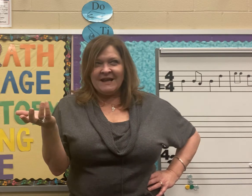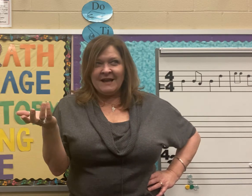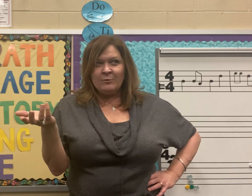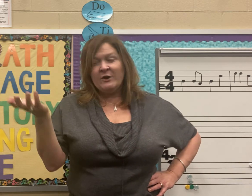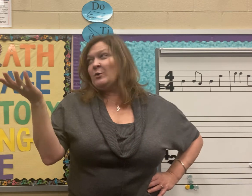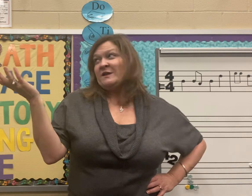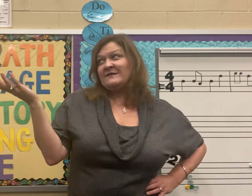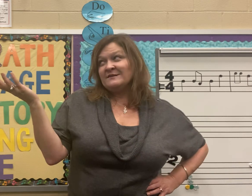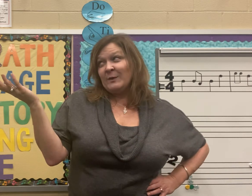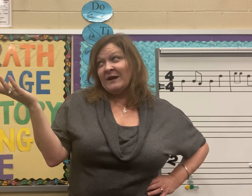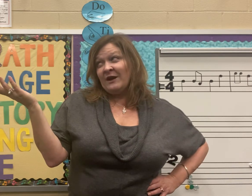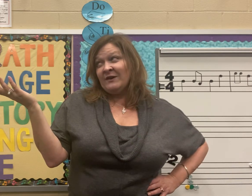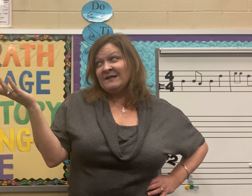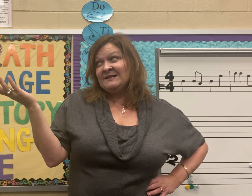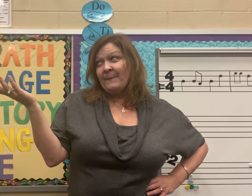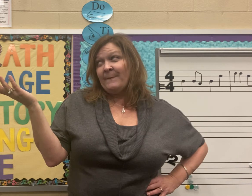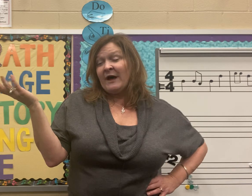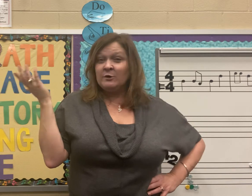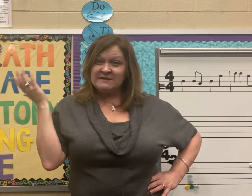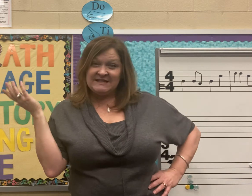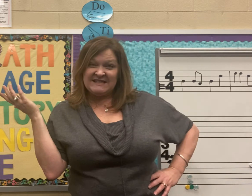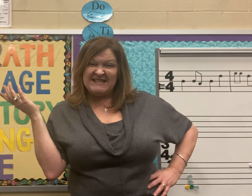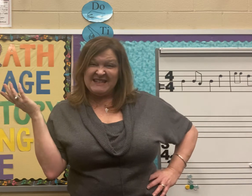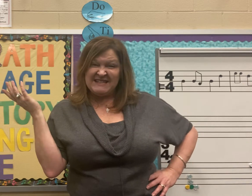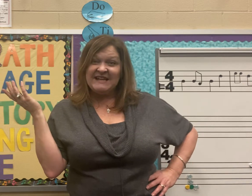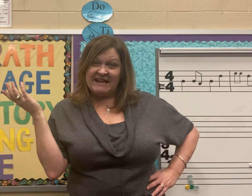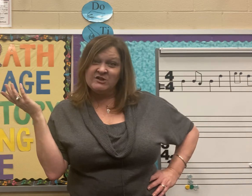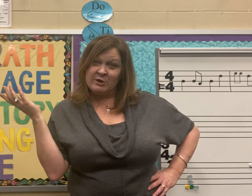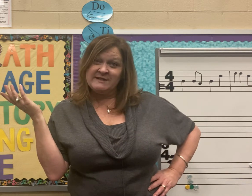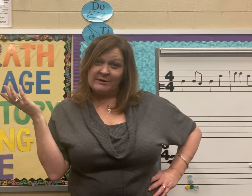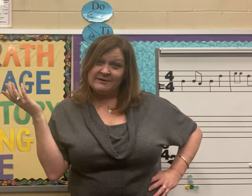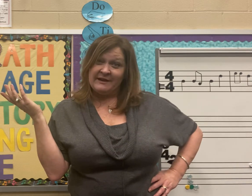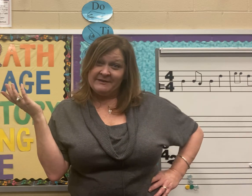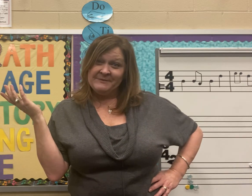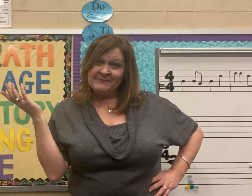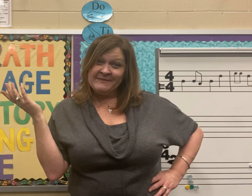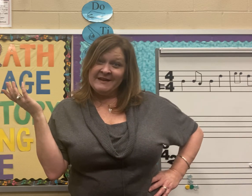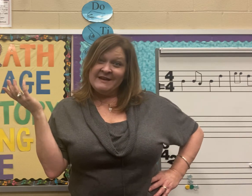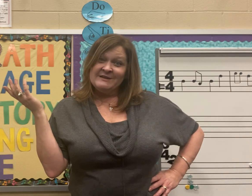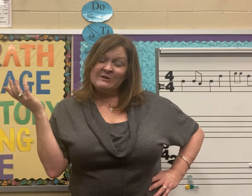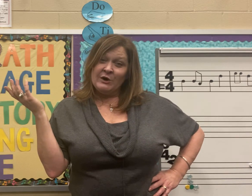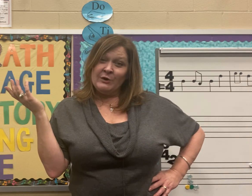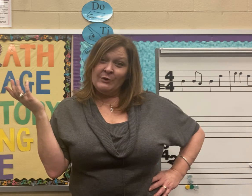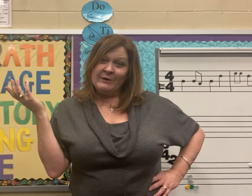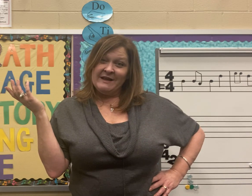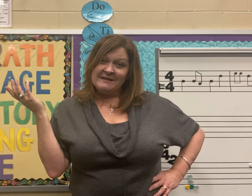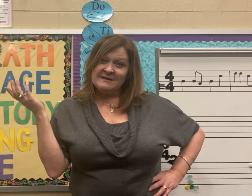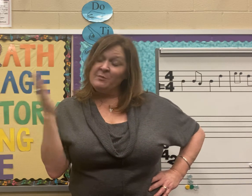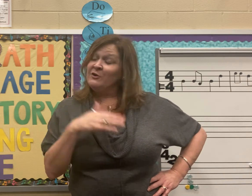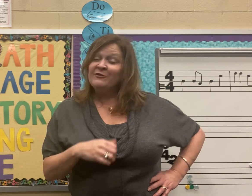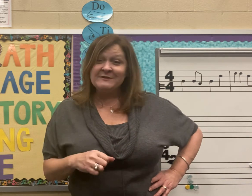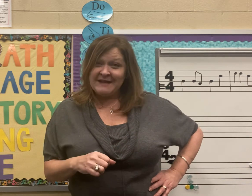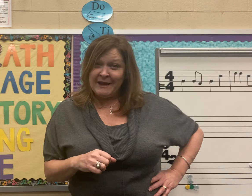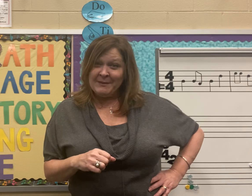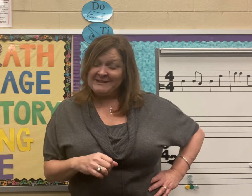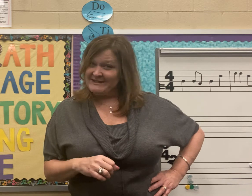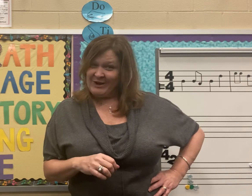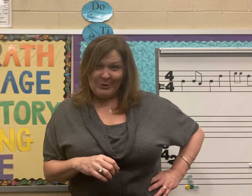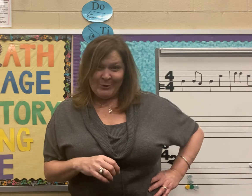am recording this right now, it's about 68 degrees outside. So, it's a beautiful day, but it's not cold.